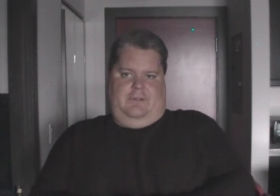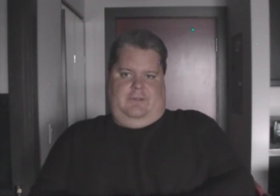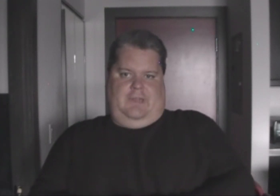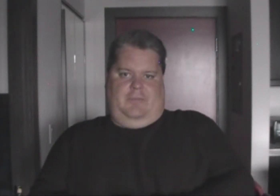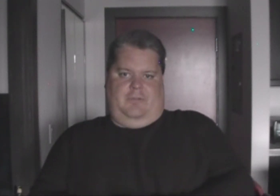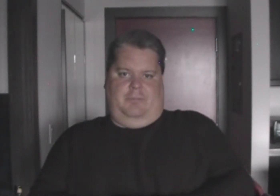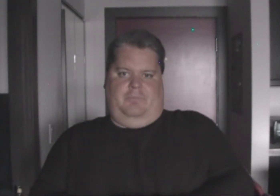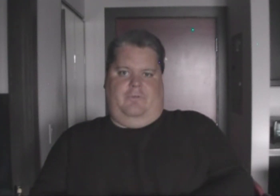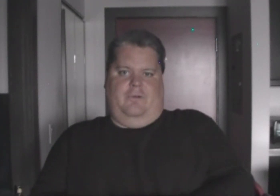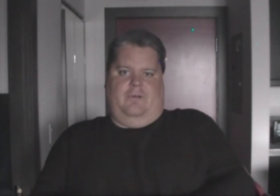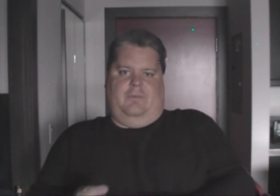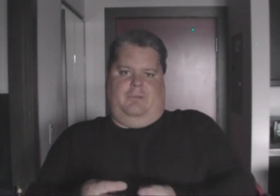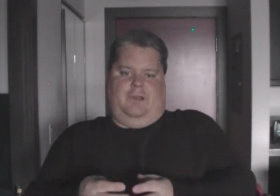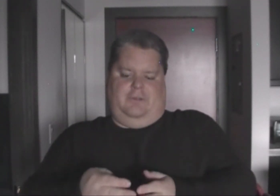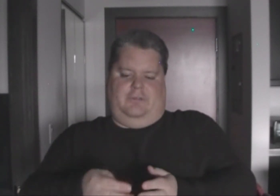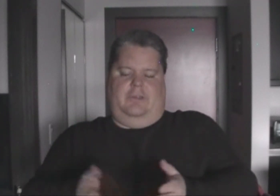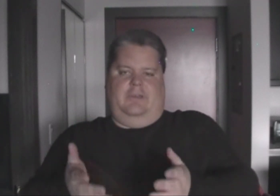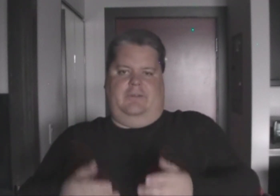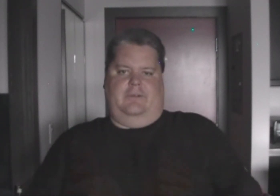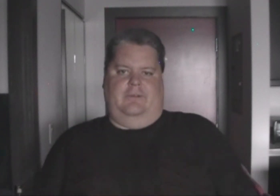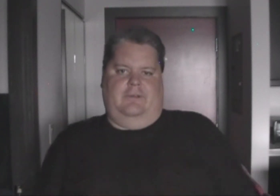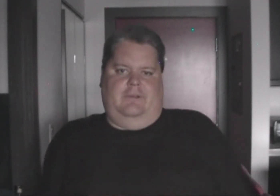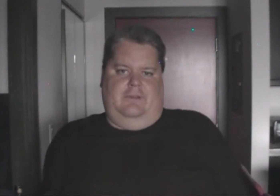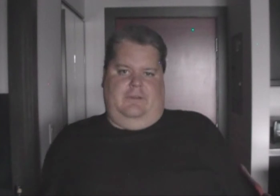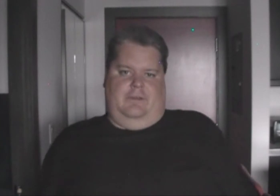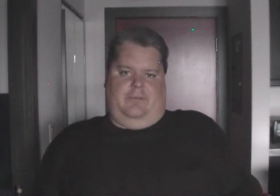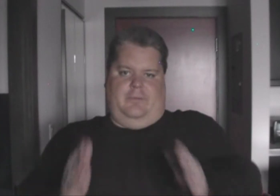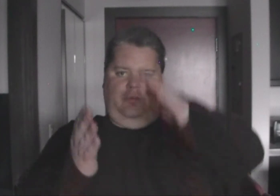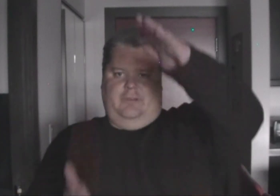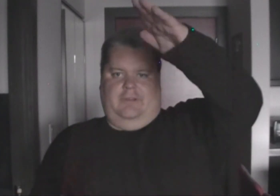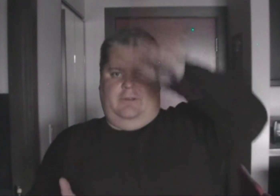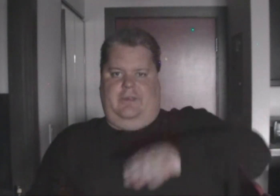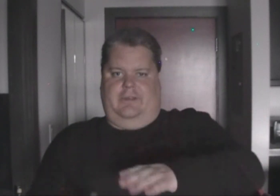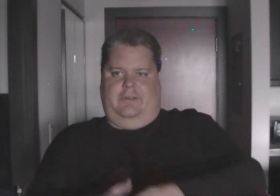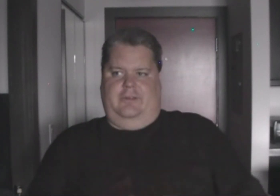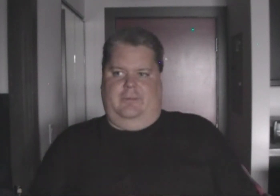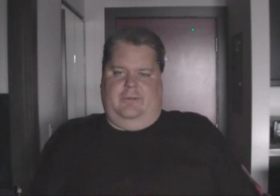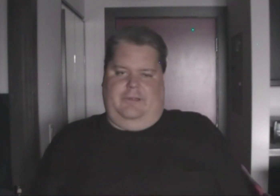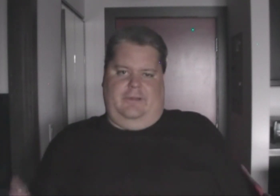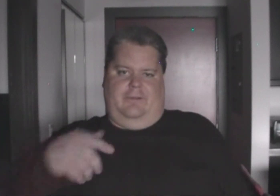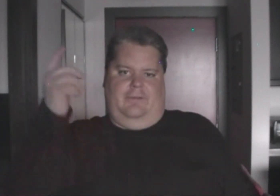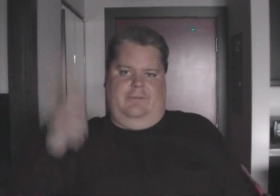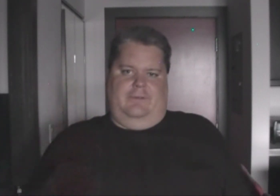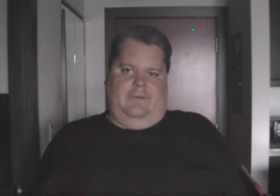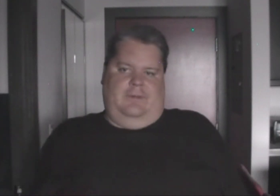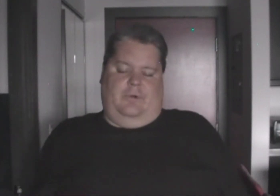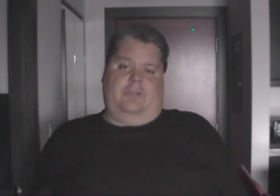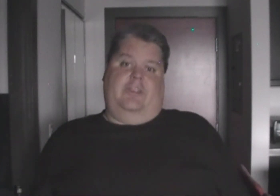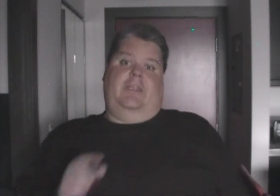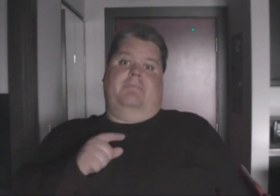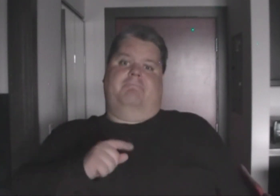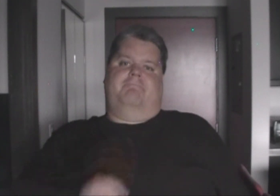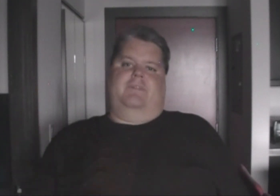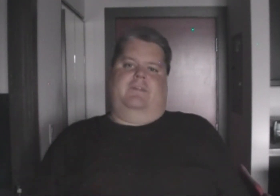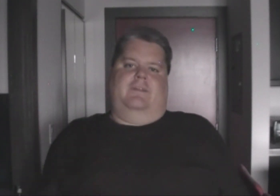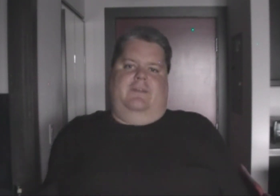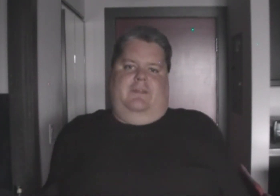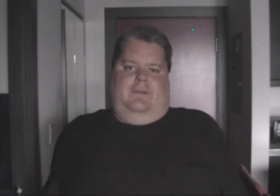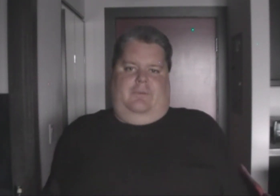games of four blocks together, either form a straight line, a cube, or an L, or a T, would